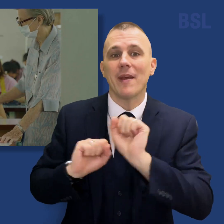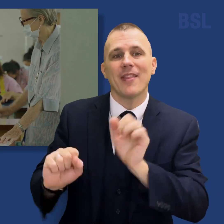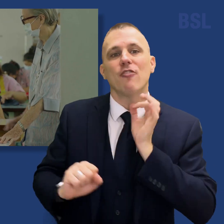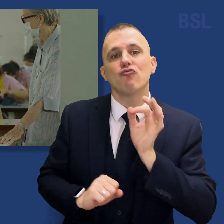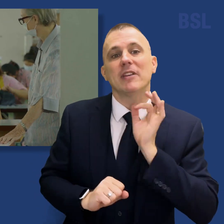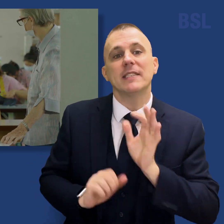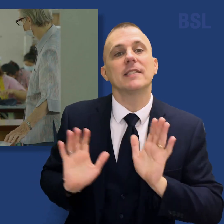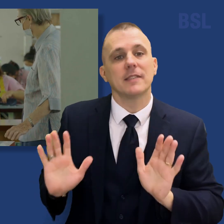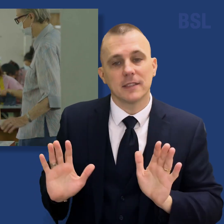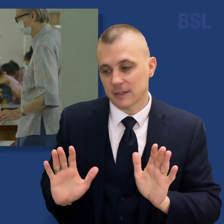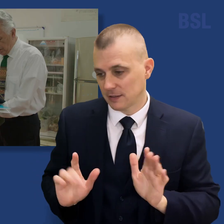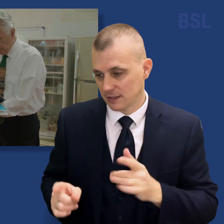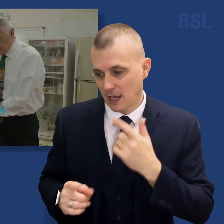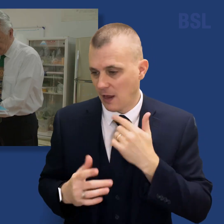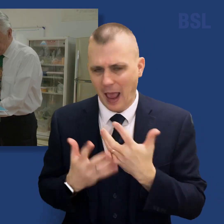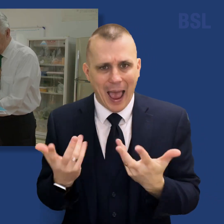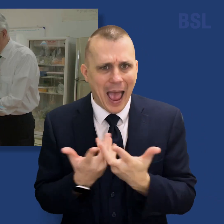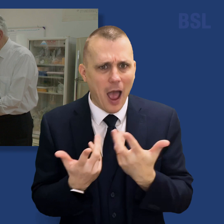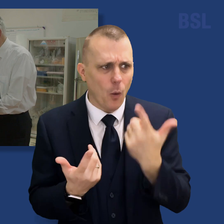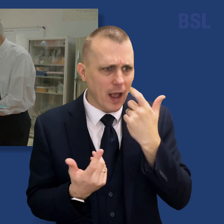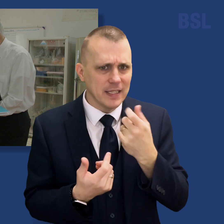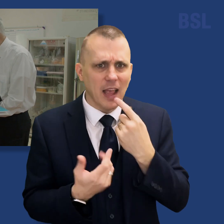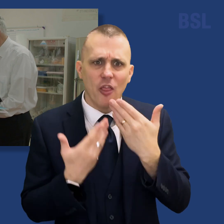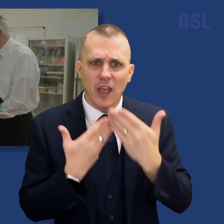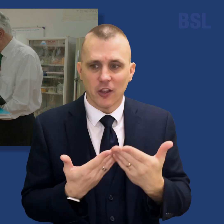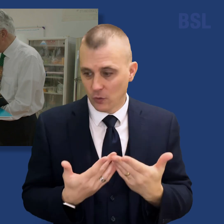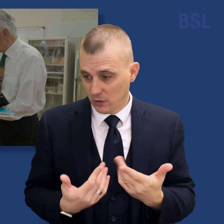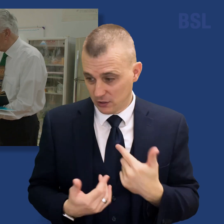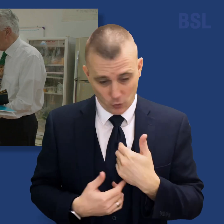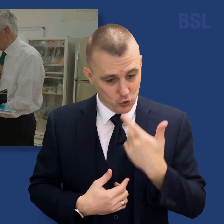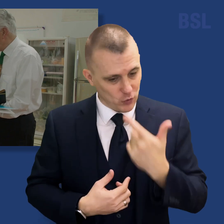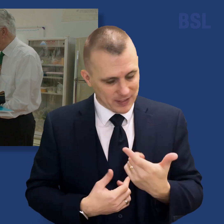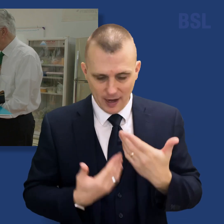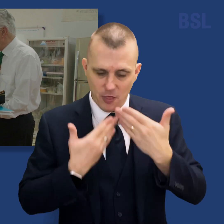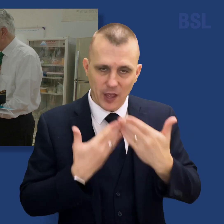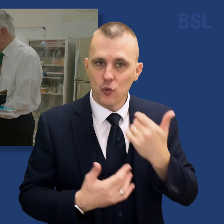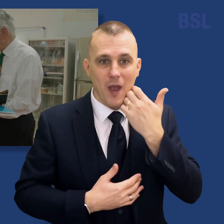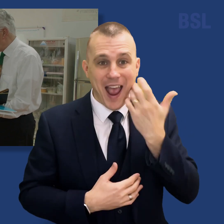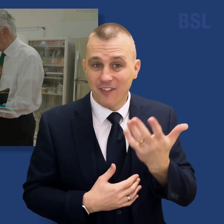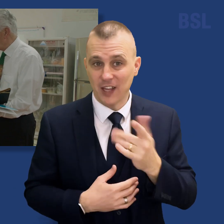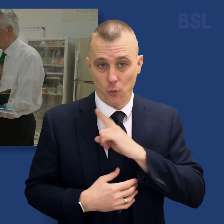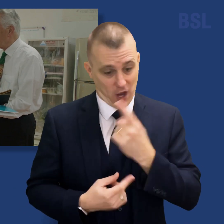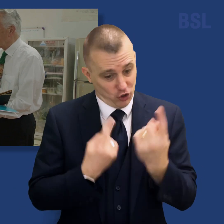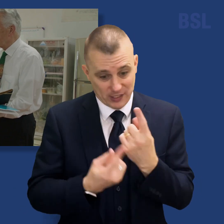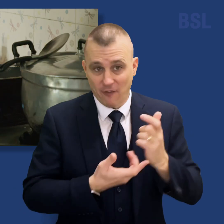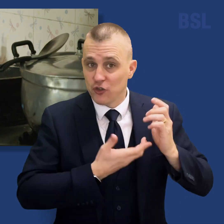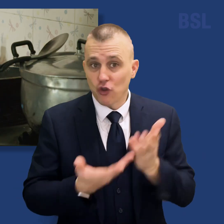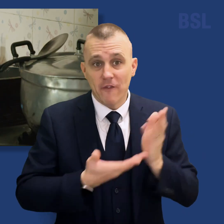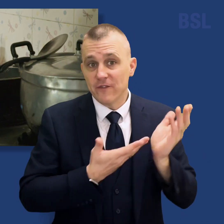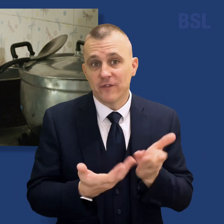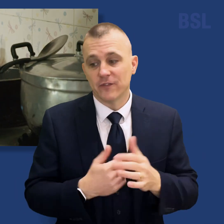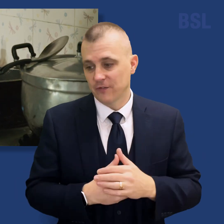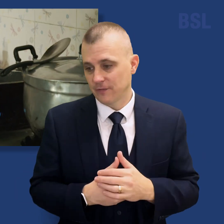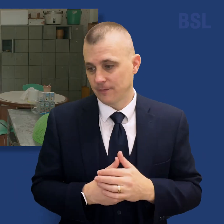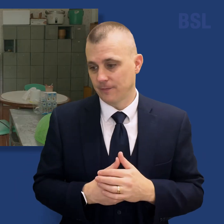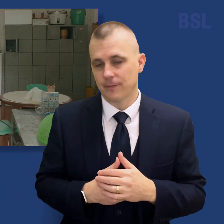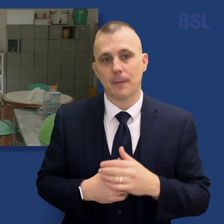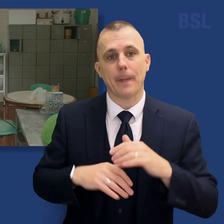risk. How can we ever say thank you? Well, you say thank you every day by serving. A humanitarian